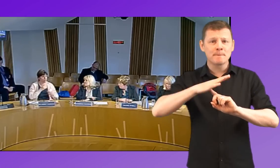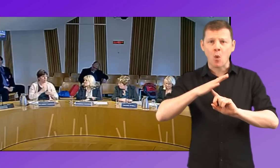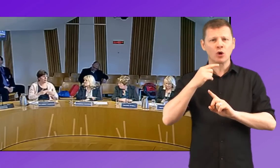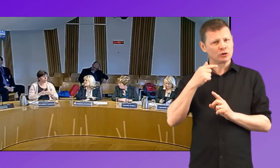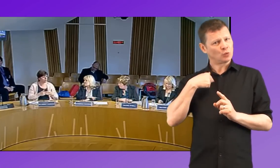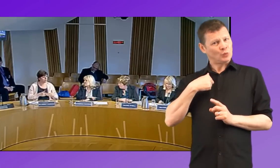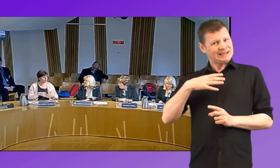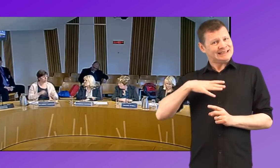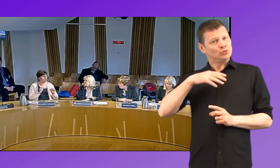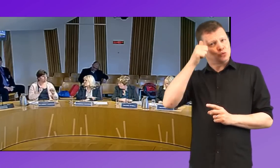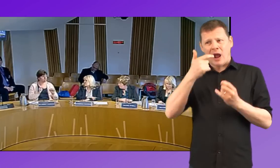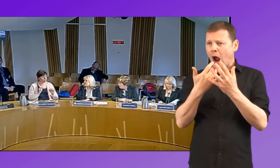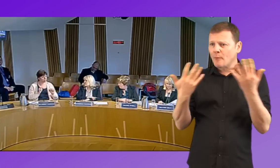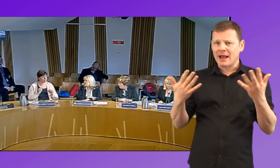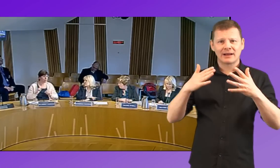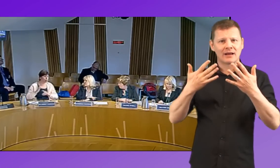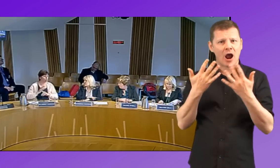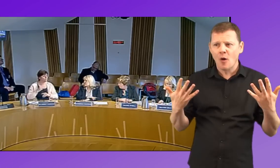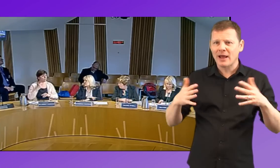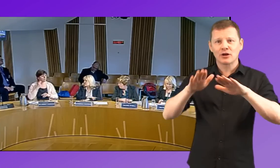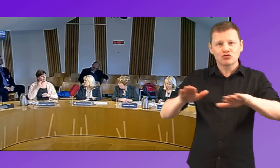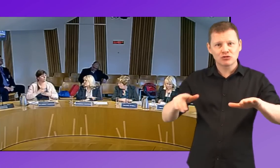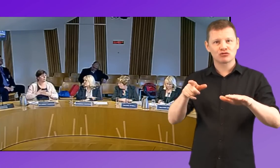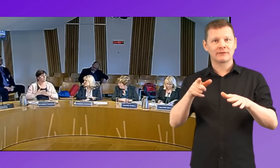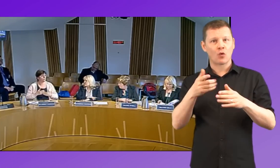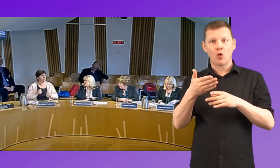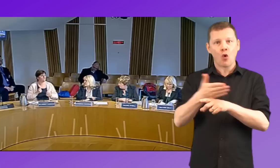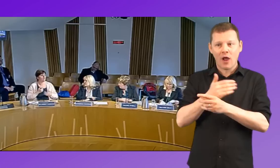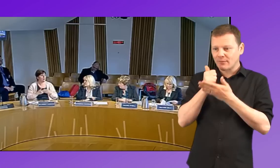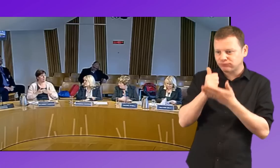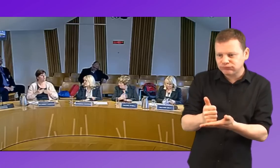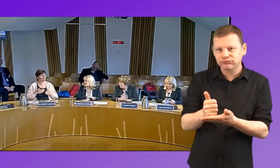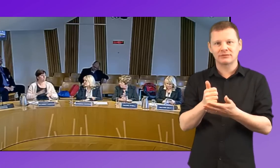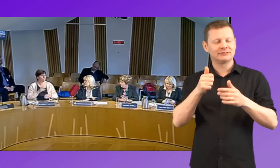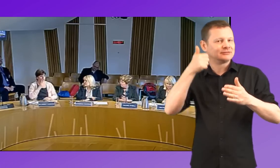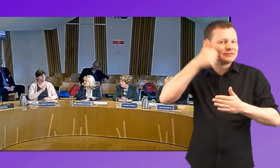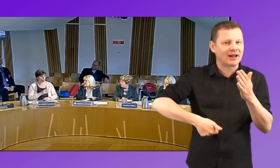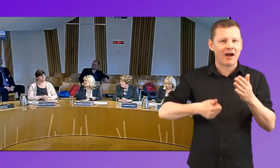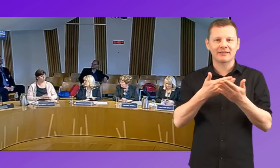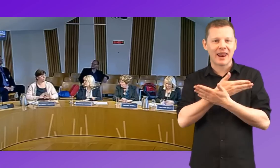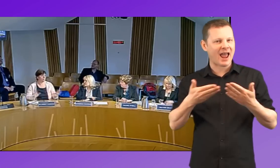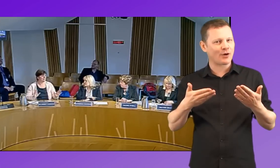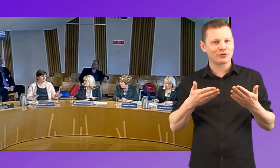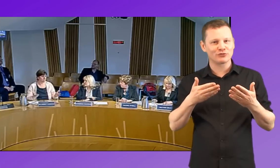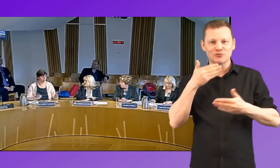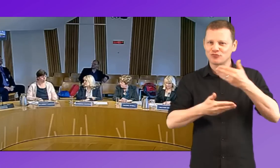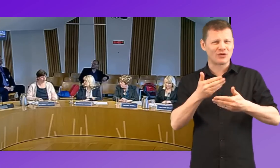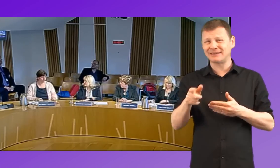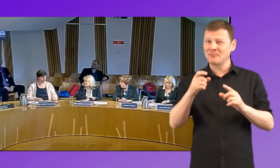we're dealing with, uh, uh, for early intervention, for starting the language learning process. Something crucial for a deaf baby, you know, to have access to a